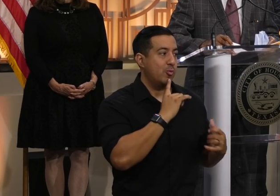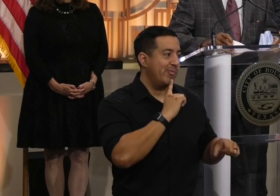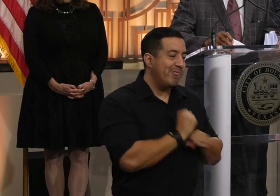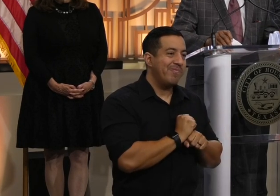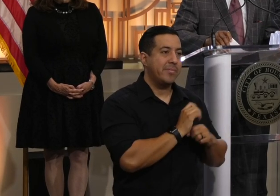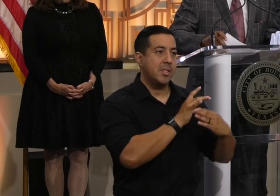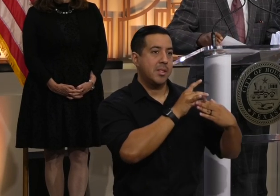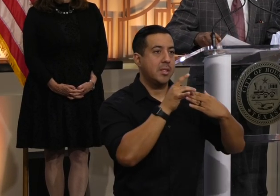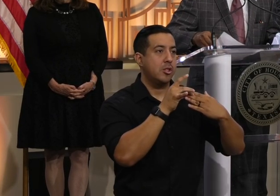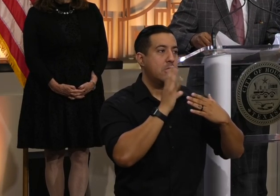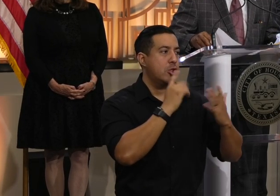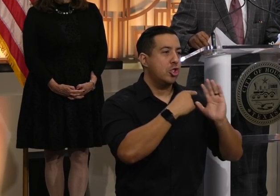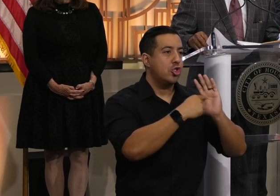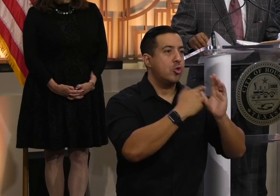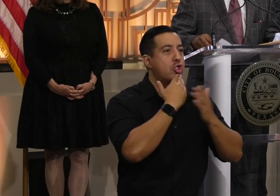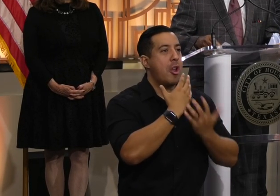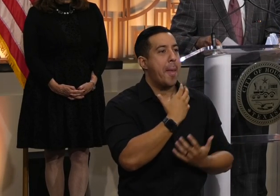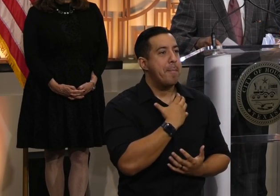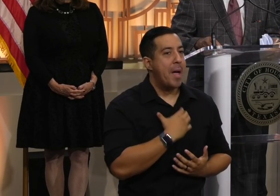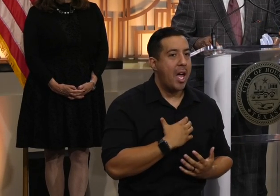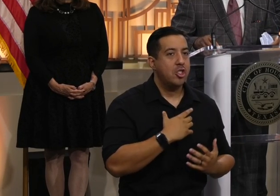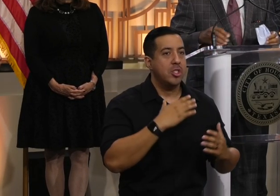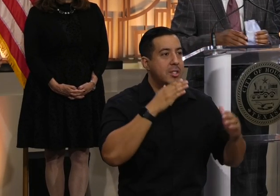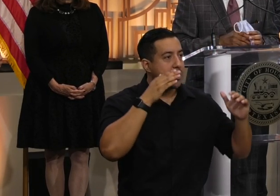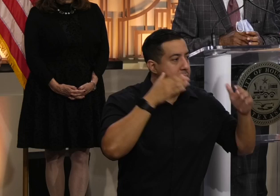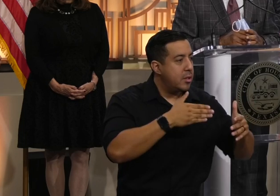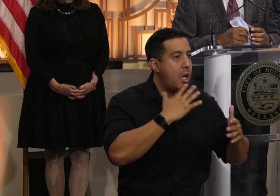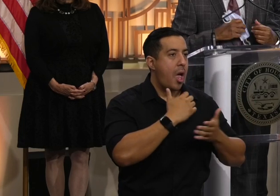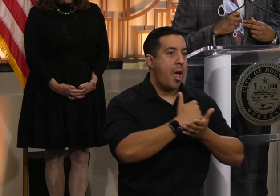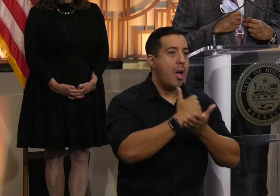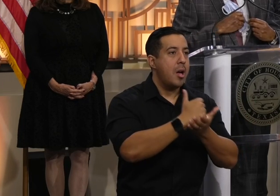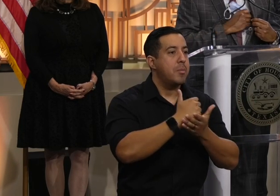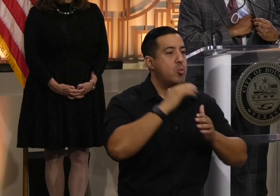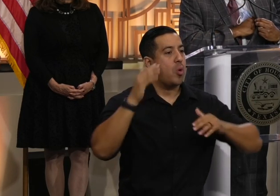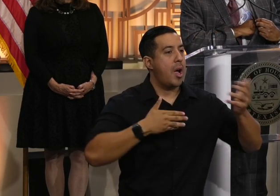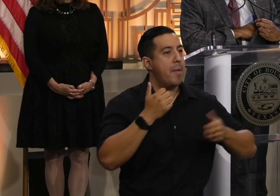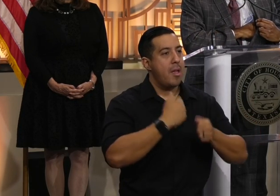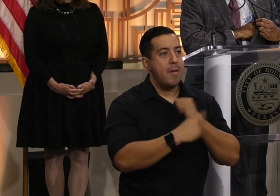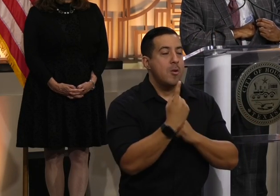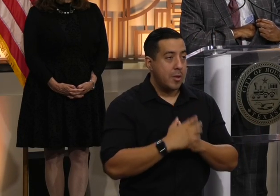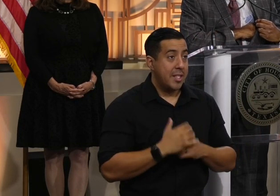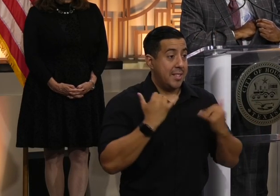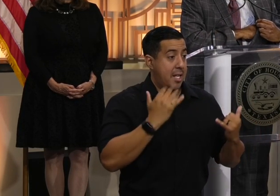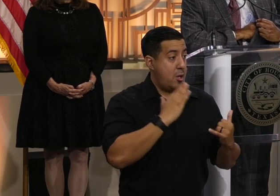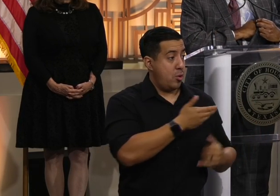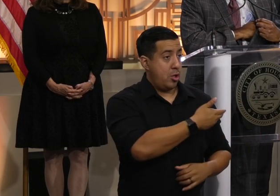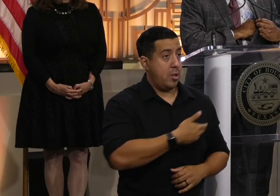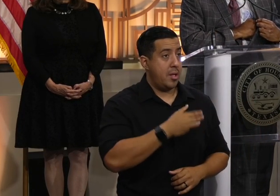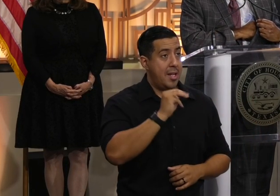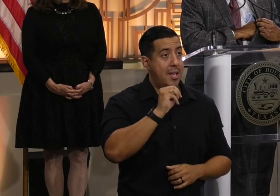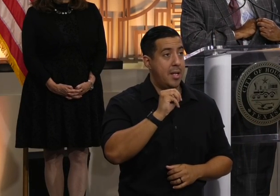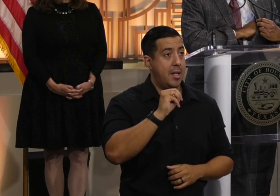leaders who have shown so much passion and dedication to helping and welcoming others. I would now like to introduce Matthew